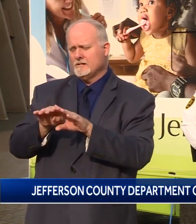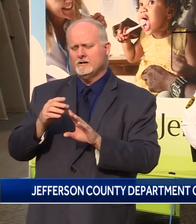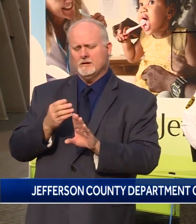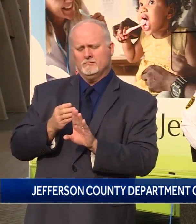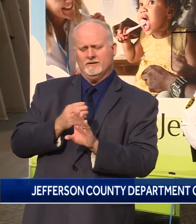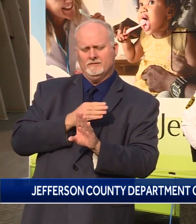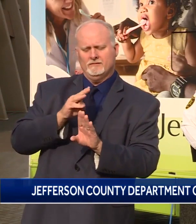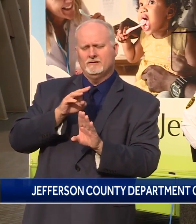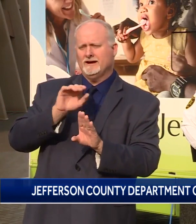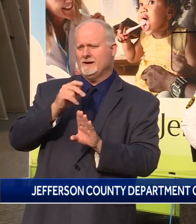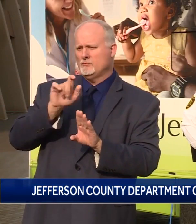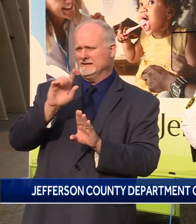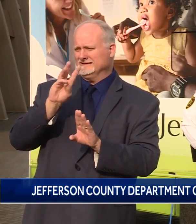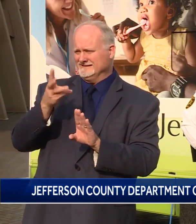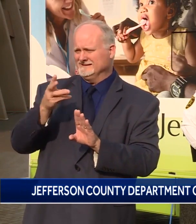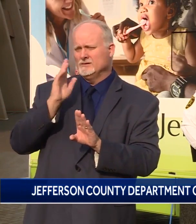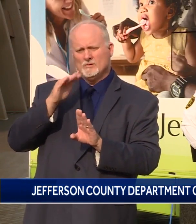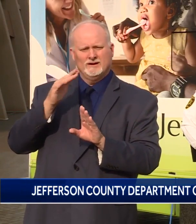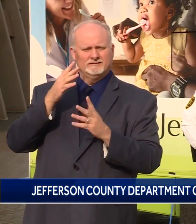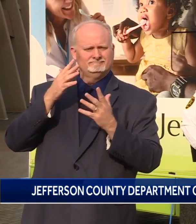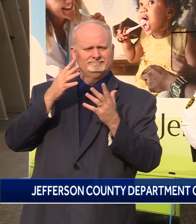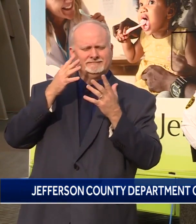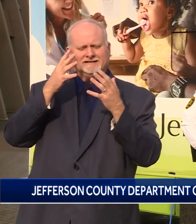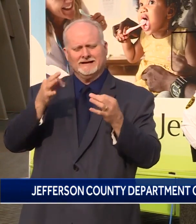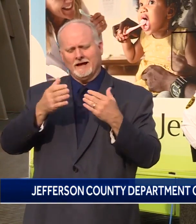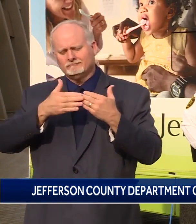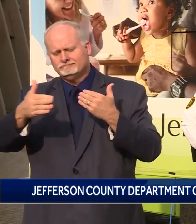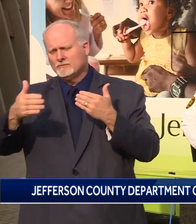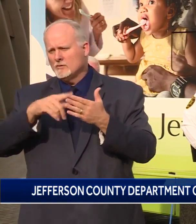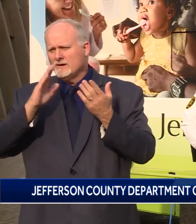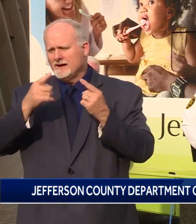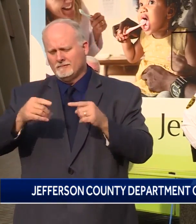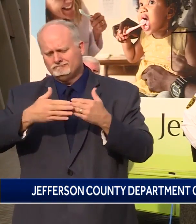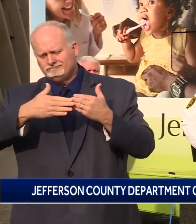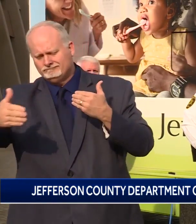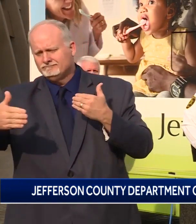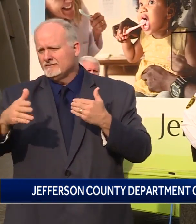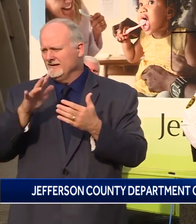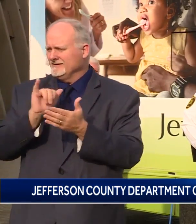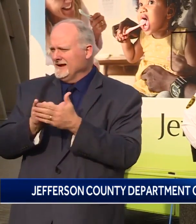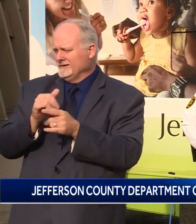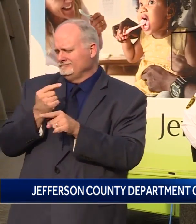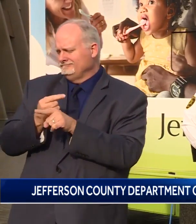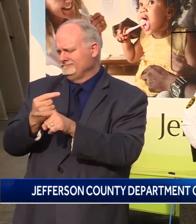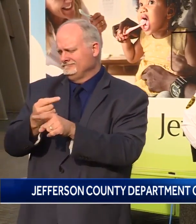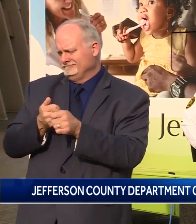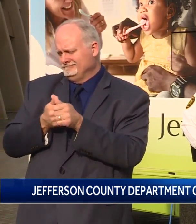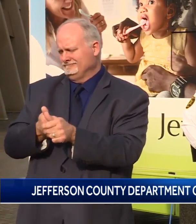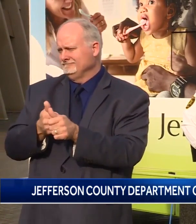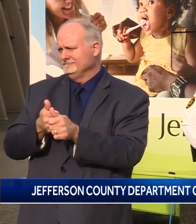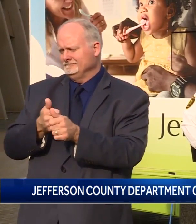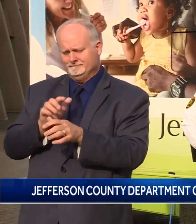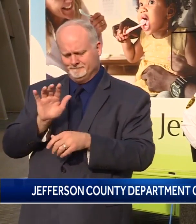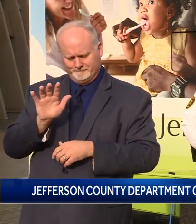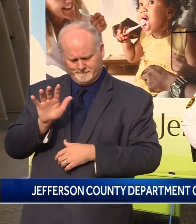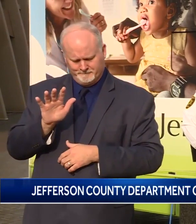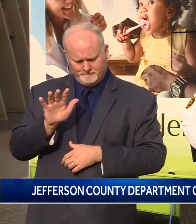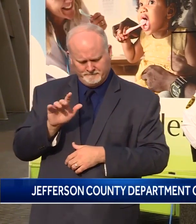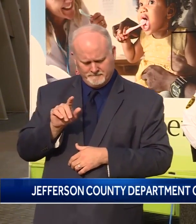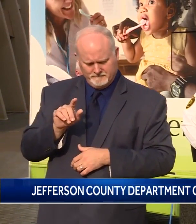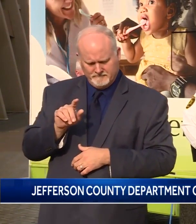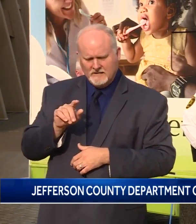6th, we will reevaluate this, and this is a timeline that is consistent with the public health, the public health, I'm sorry, the